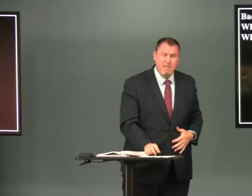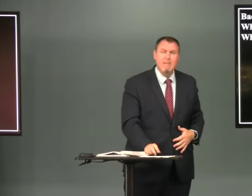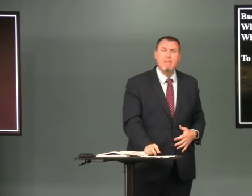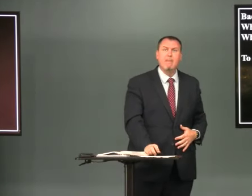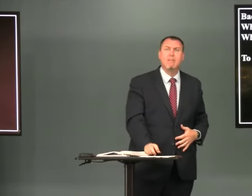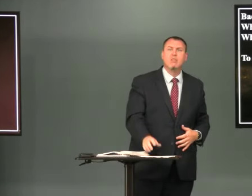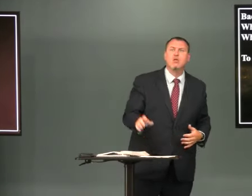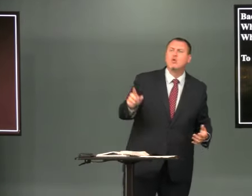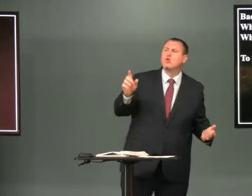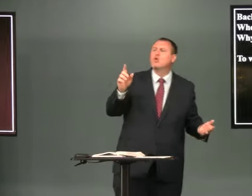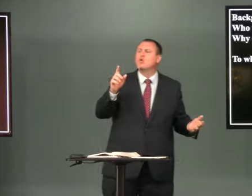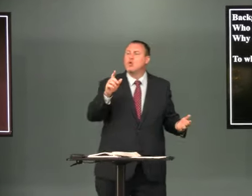and our third question